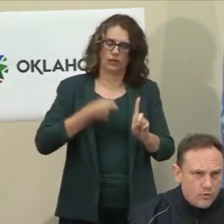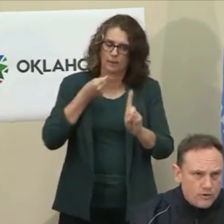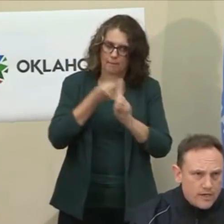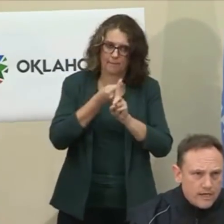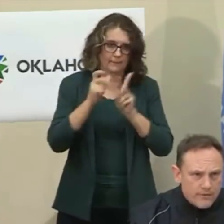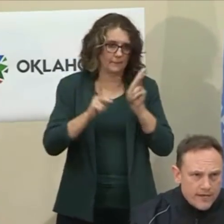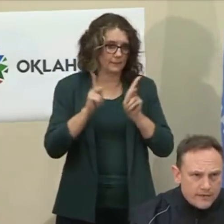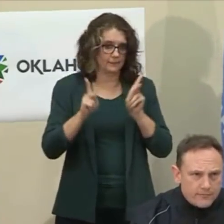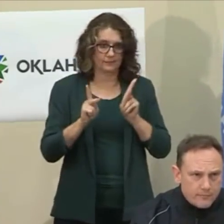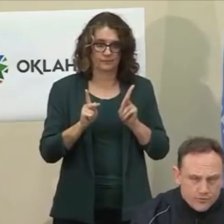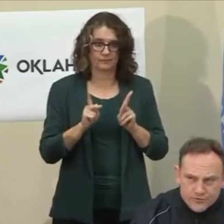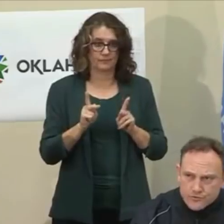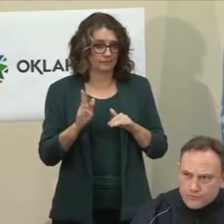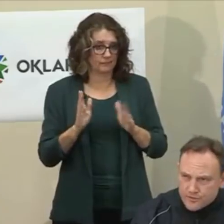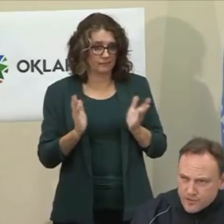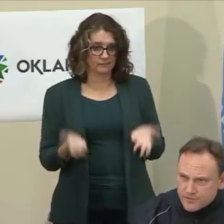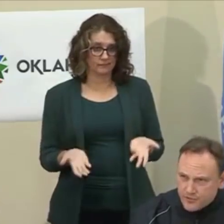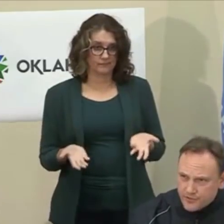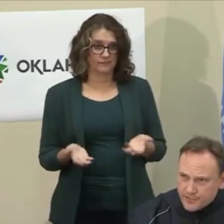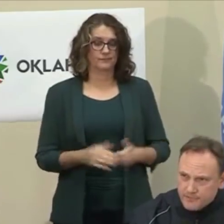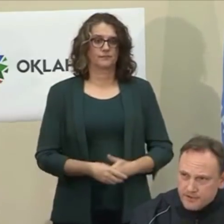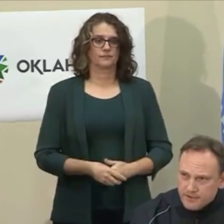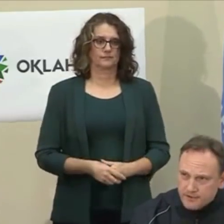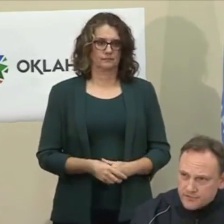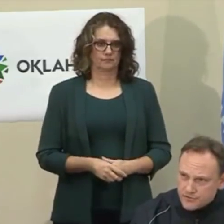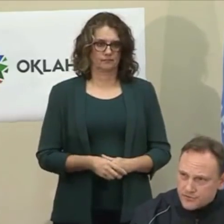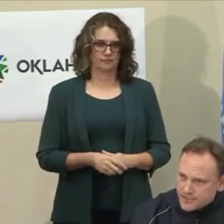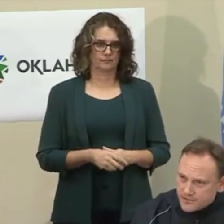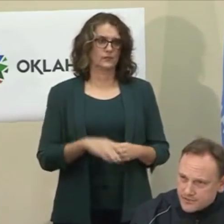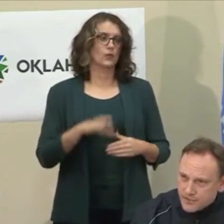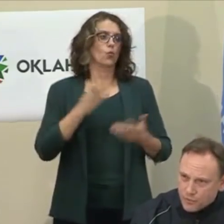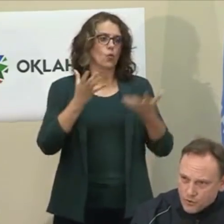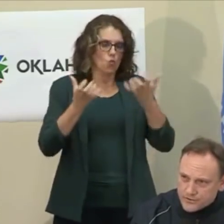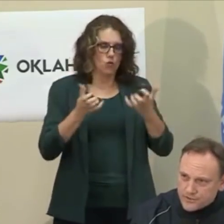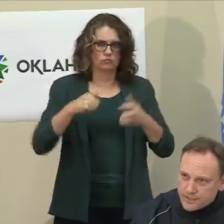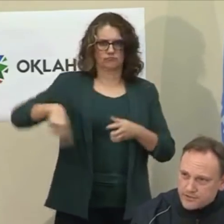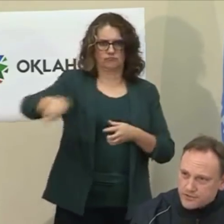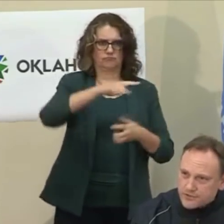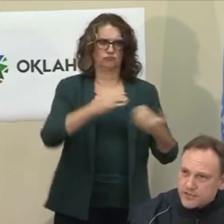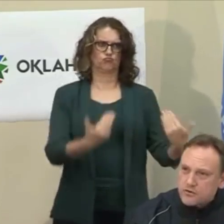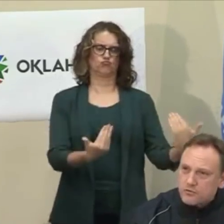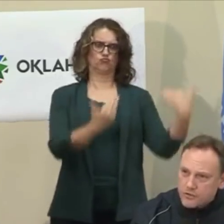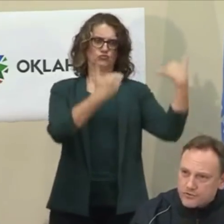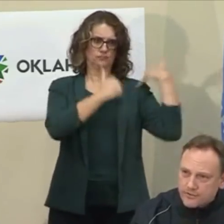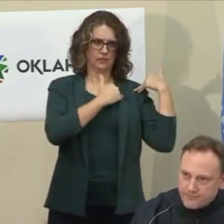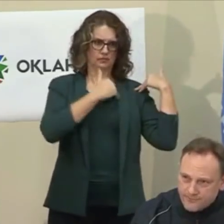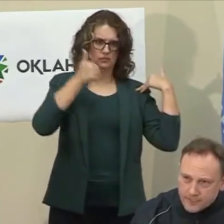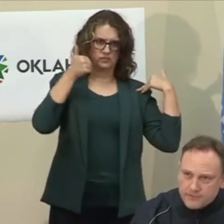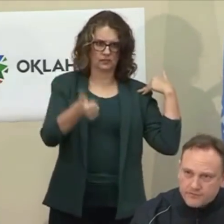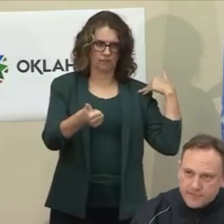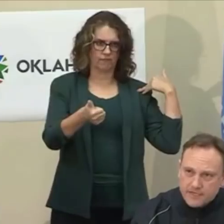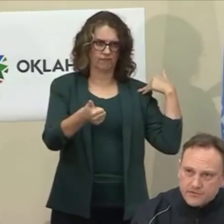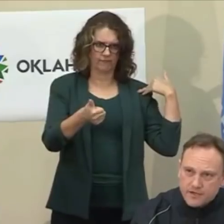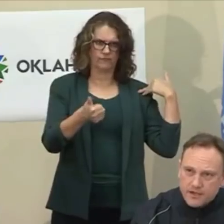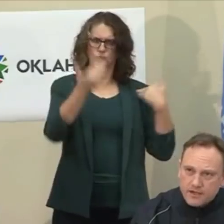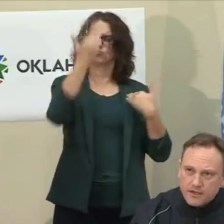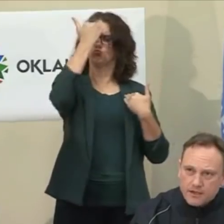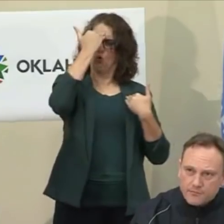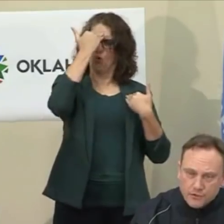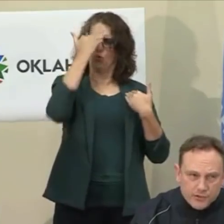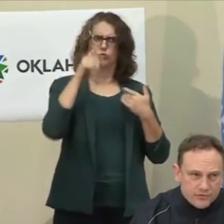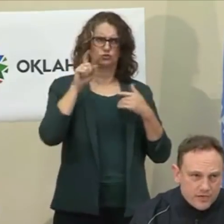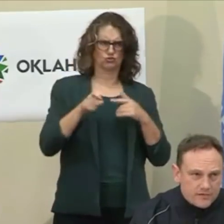is for that of personal responsibility. Social distancing works. It is our single most effective means